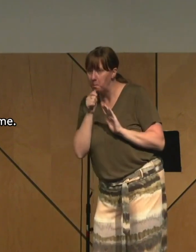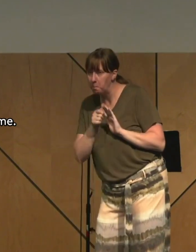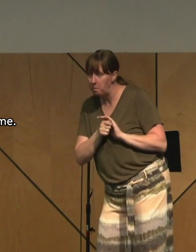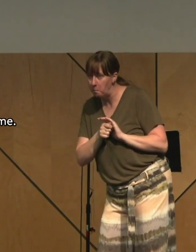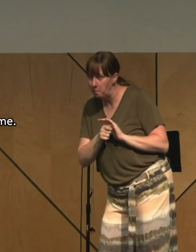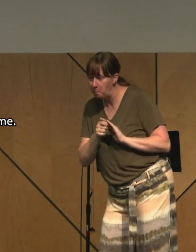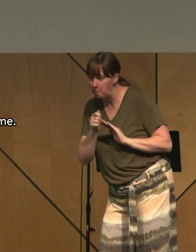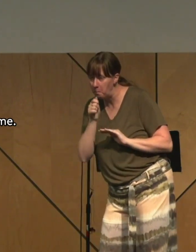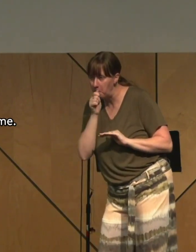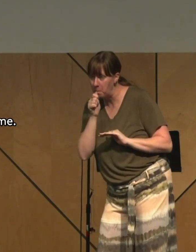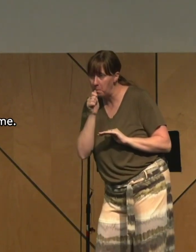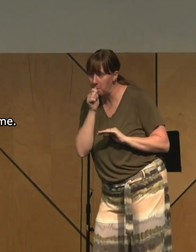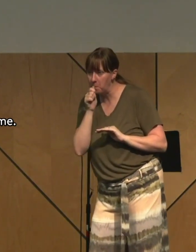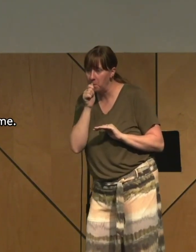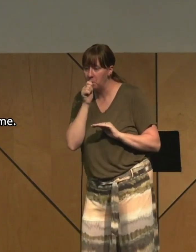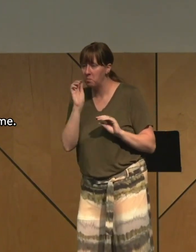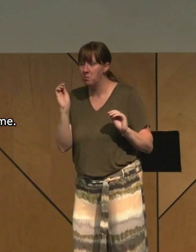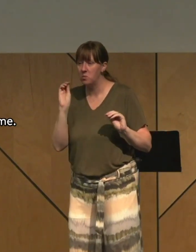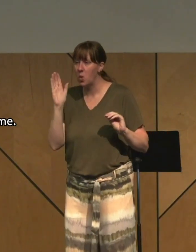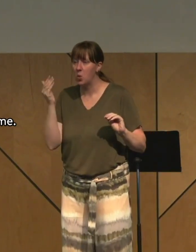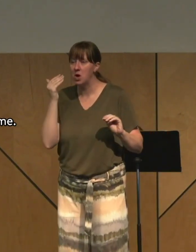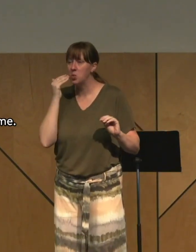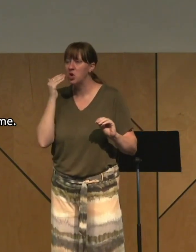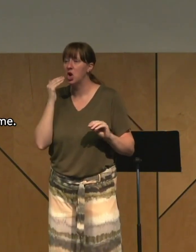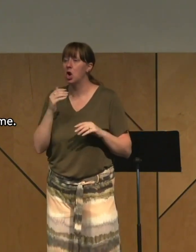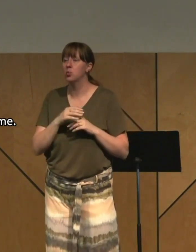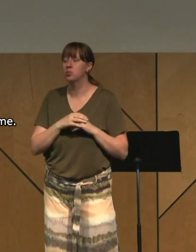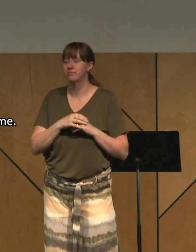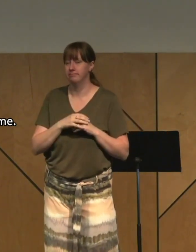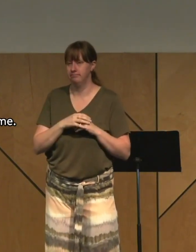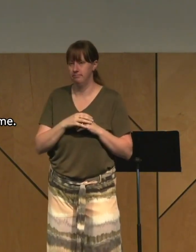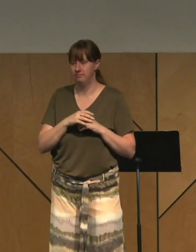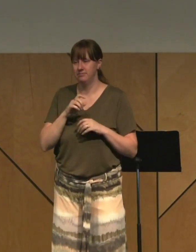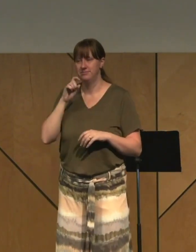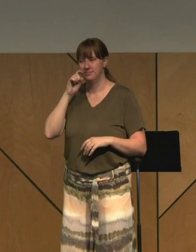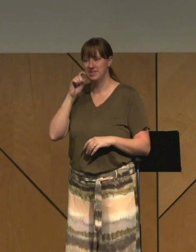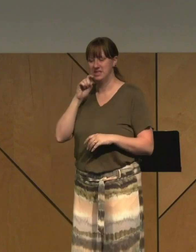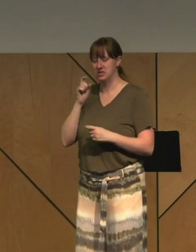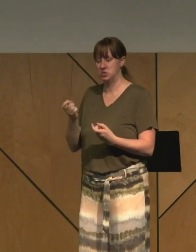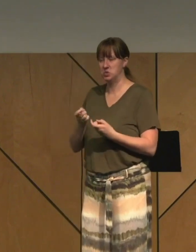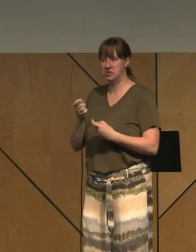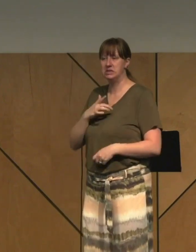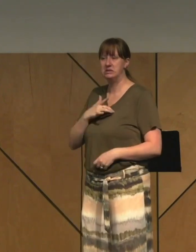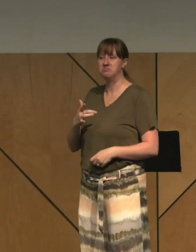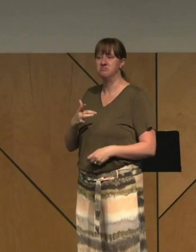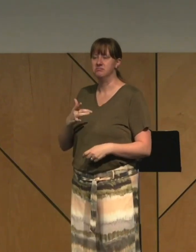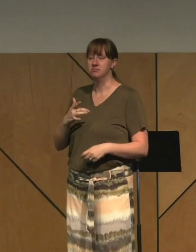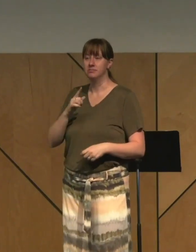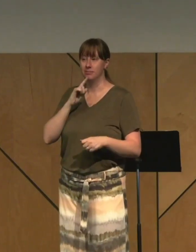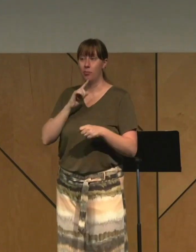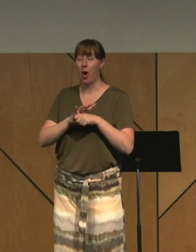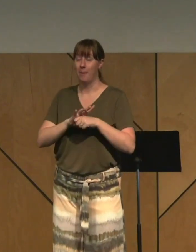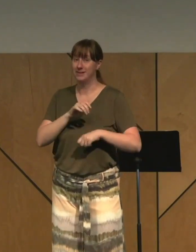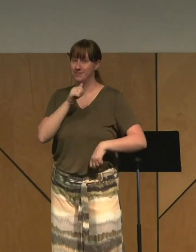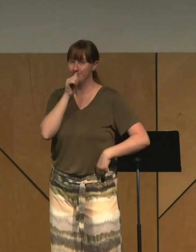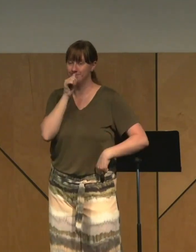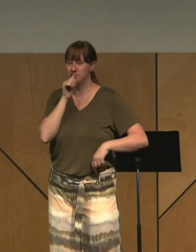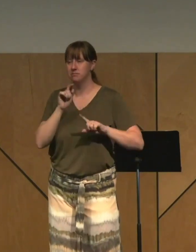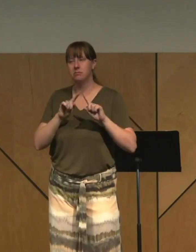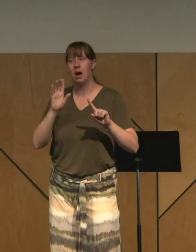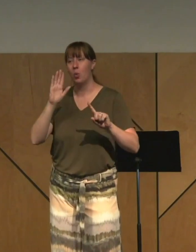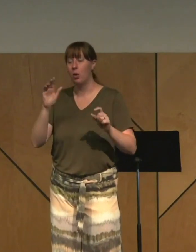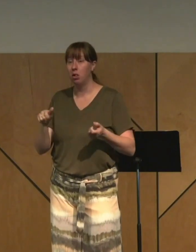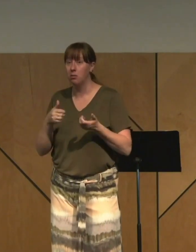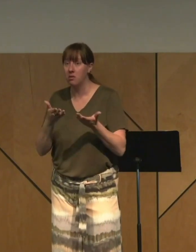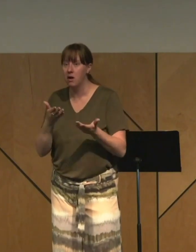just our secret. Sexual sin promises secrecy, but delivers shame. Proverbs 6, verse